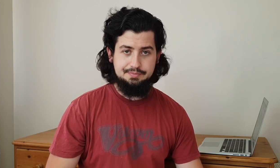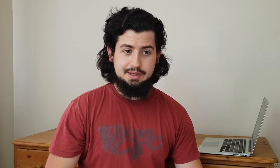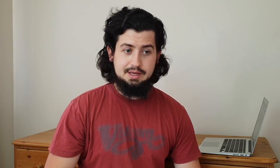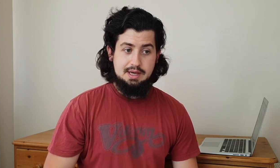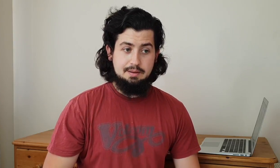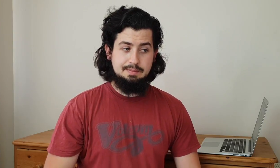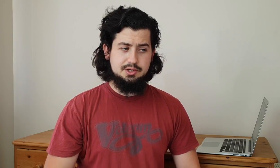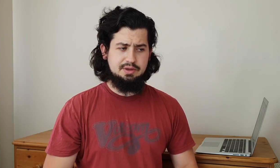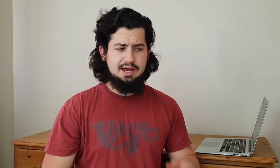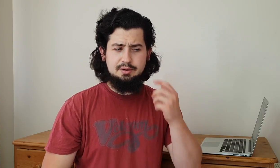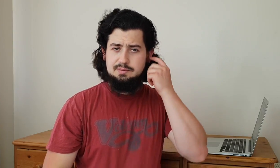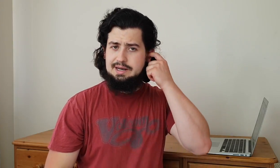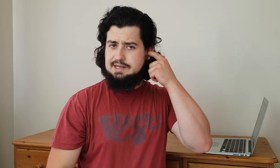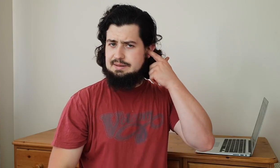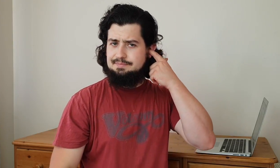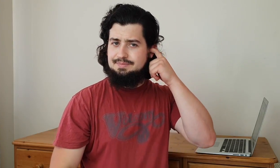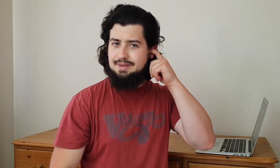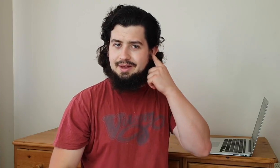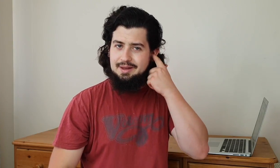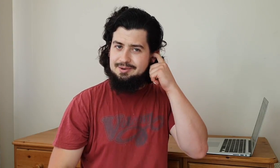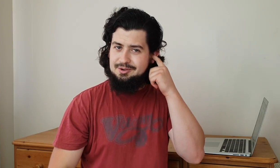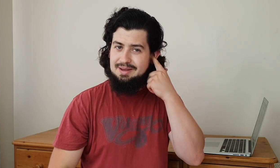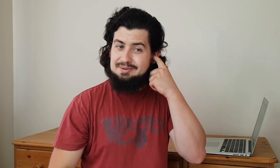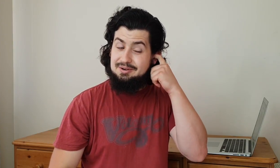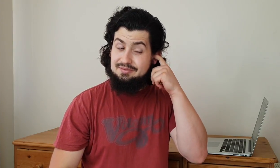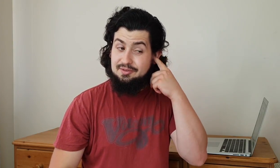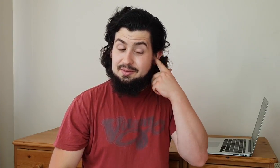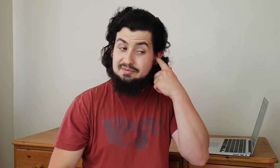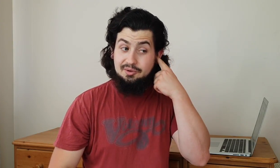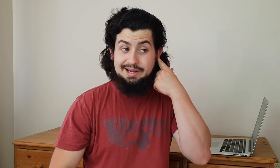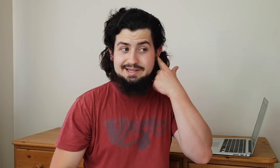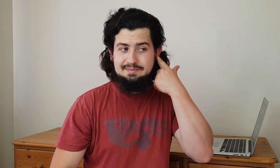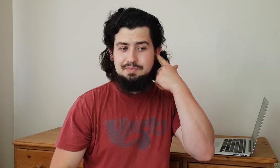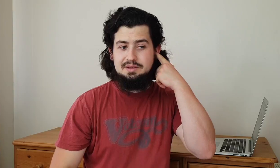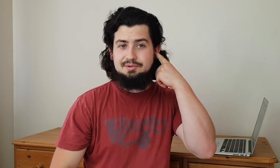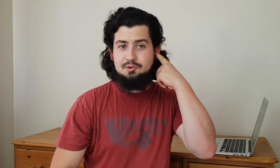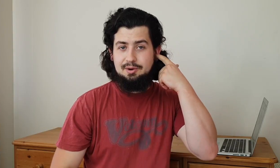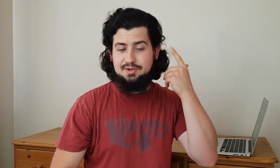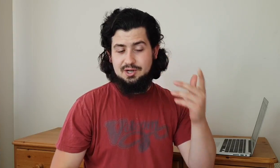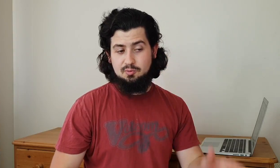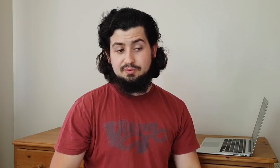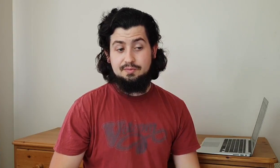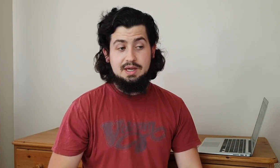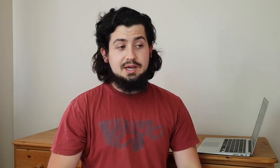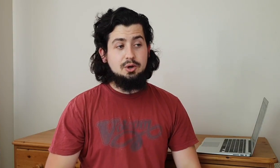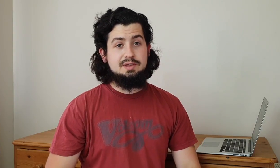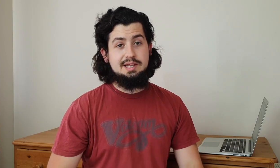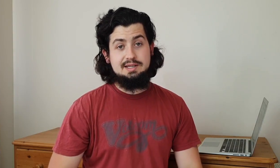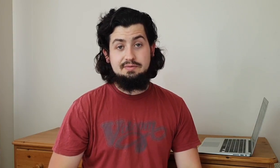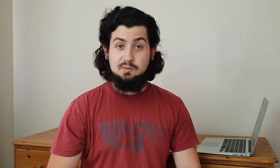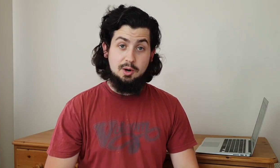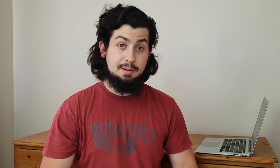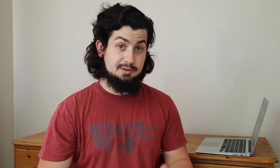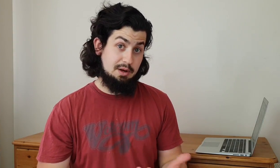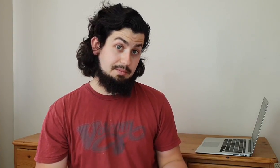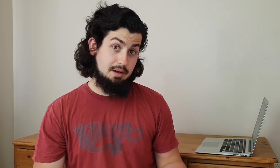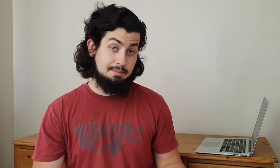make sure that head over to my linkedin um a lot of you maybe don't even know that i'm even on linkedin never talked about it on the channel before go over to linkedin that's where i publish my my